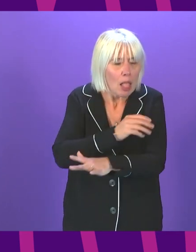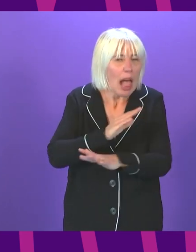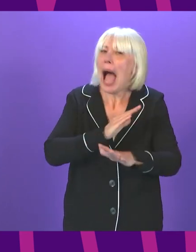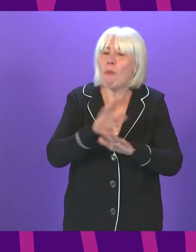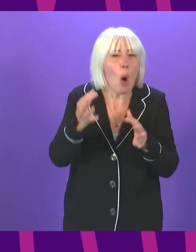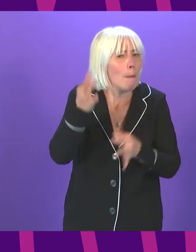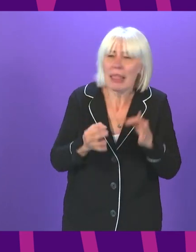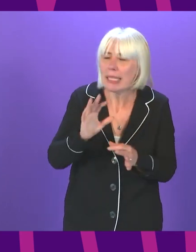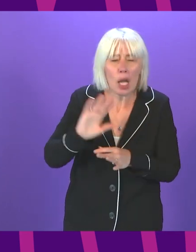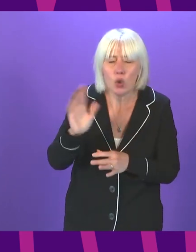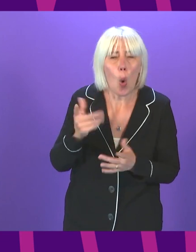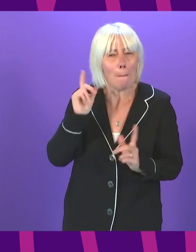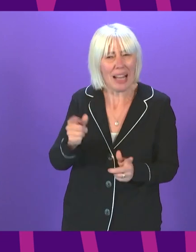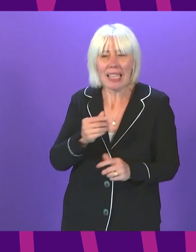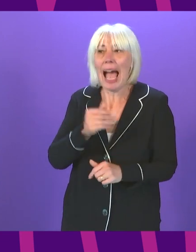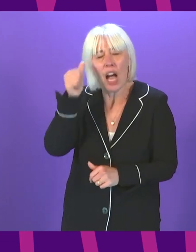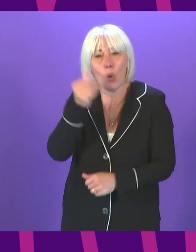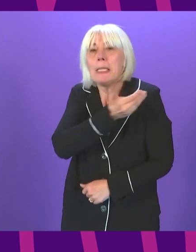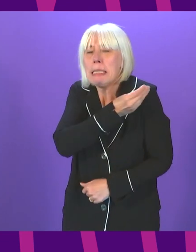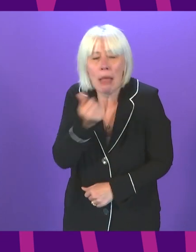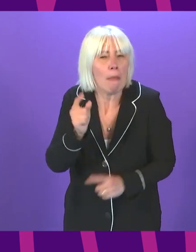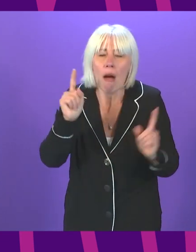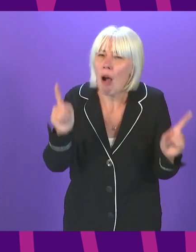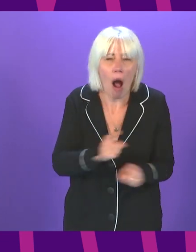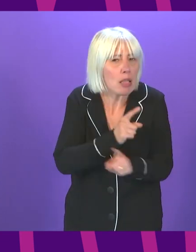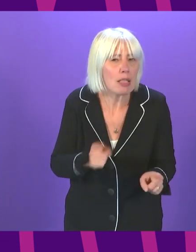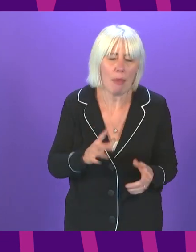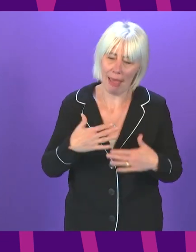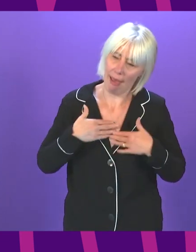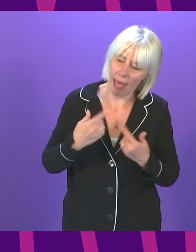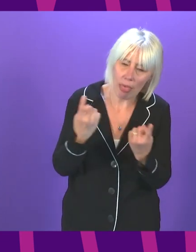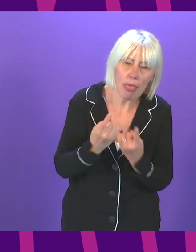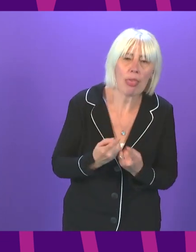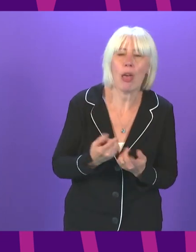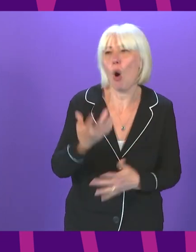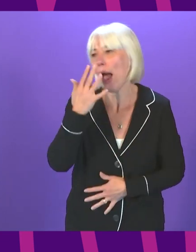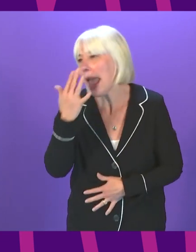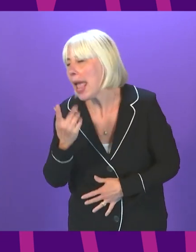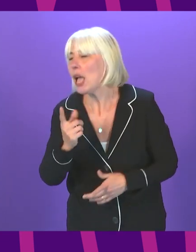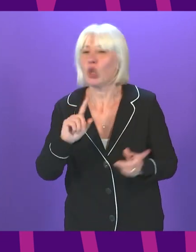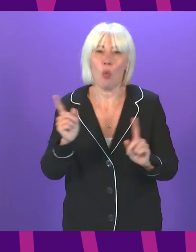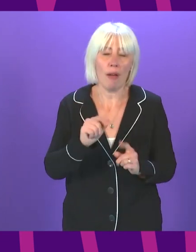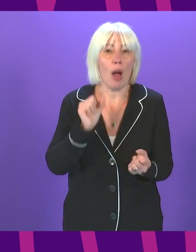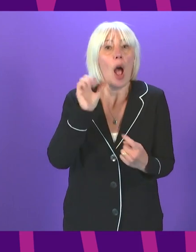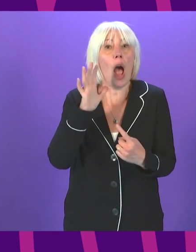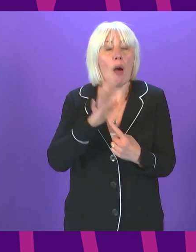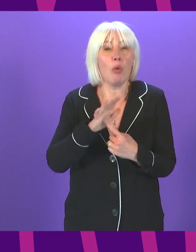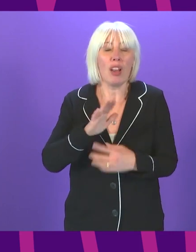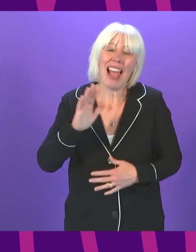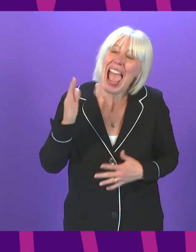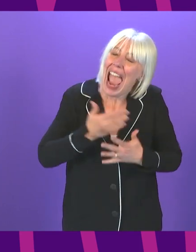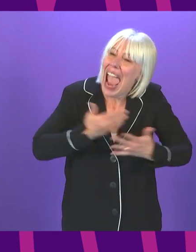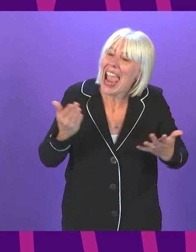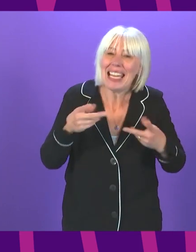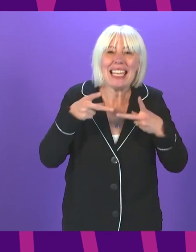to make a political point here. There are some people who can't get vaccinated because of a health condition or age. And it's important that any vaccine certification